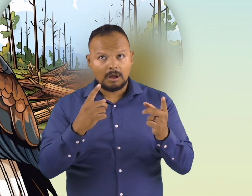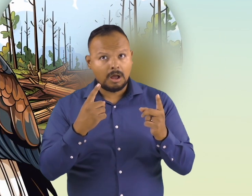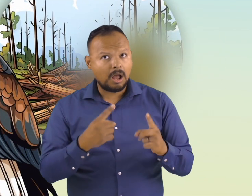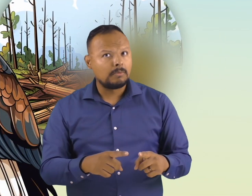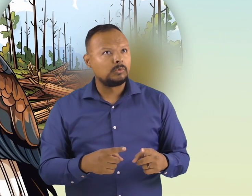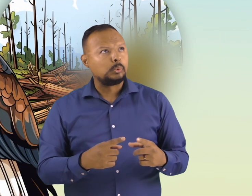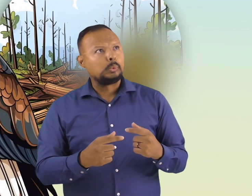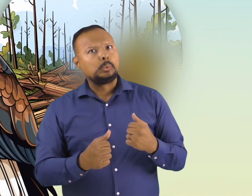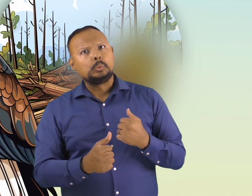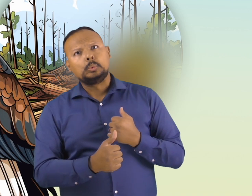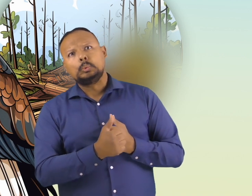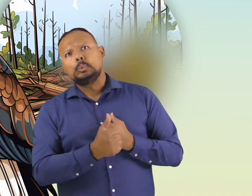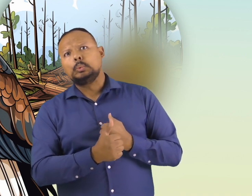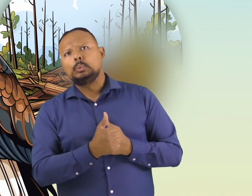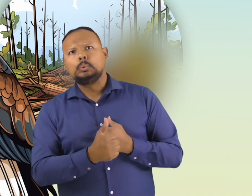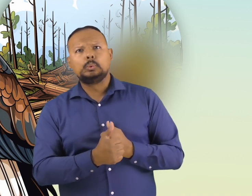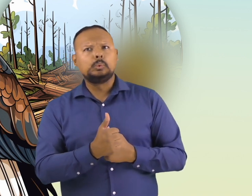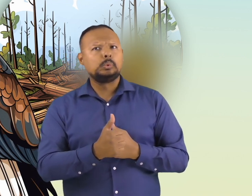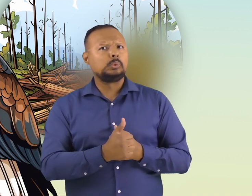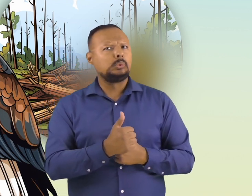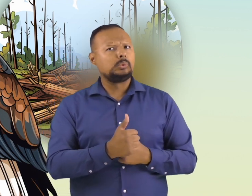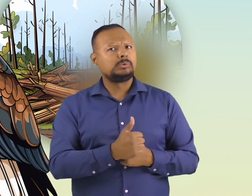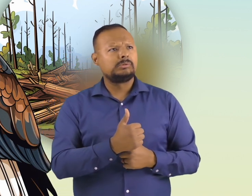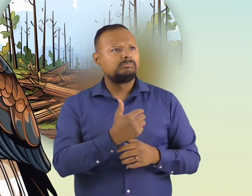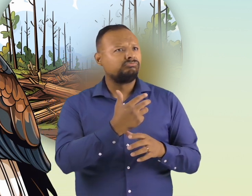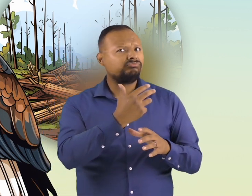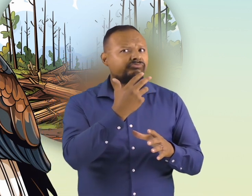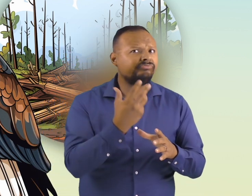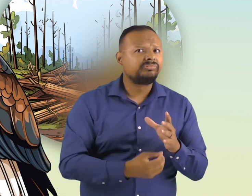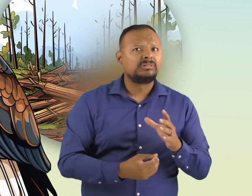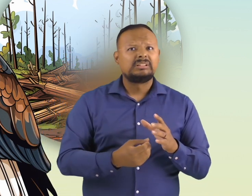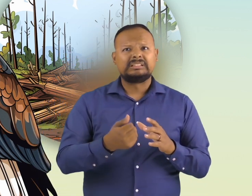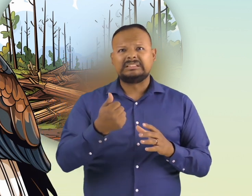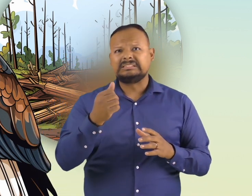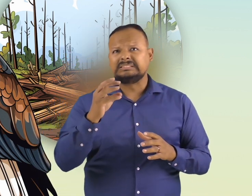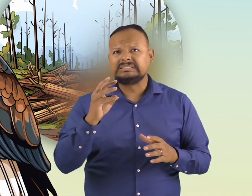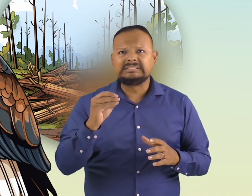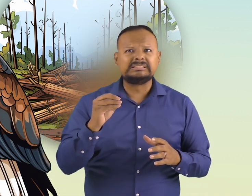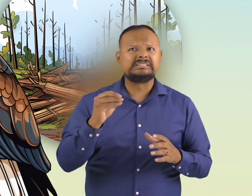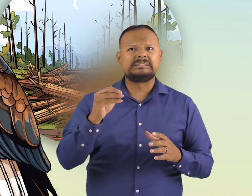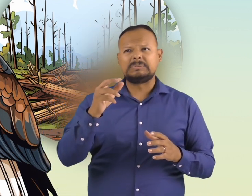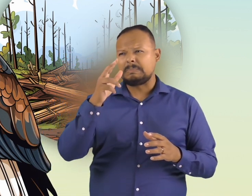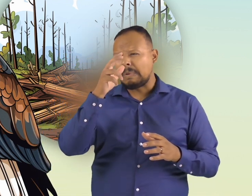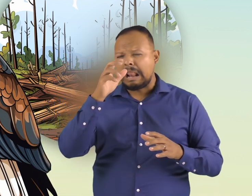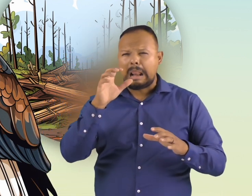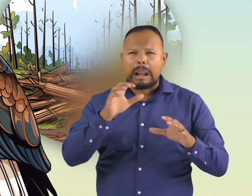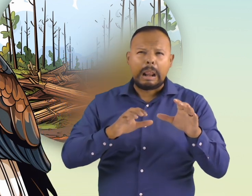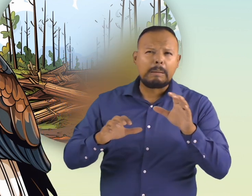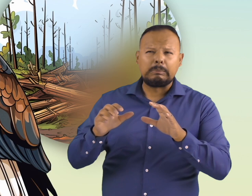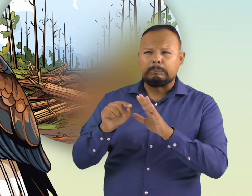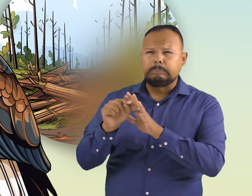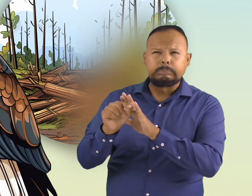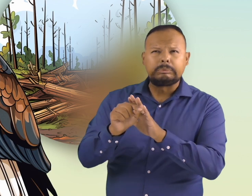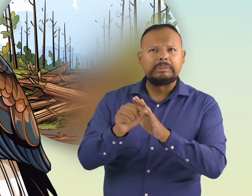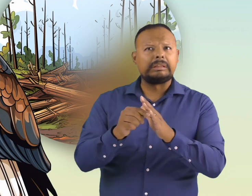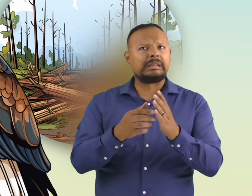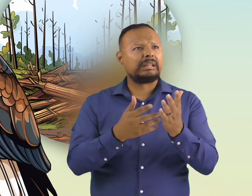1960s. The increased use of pesticides, habitat loss, and other problems